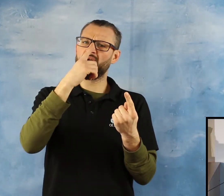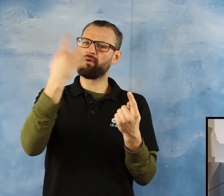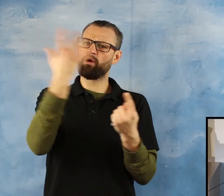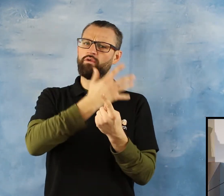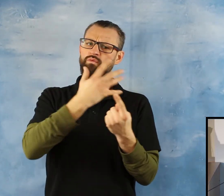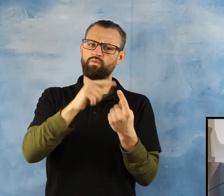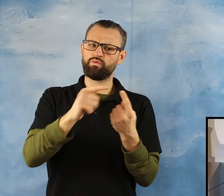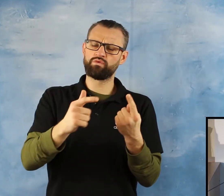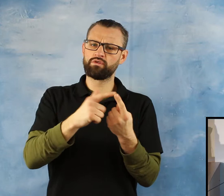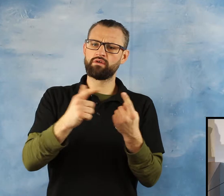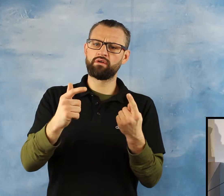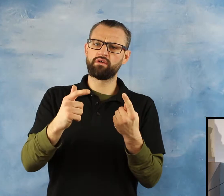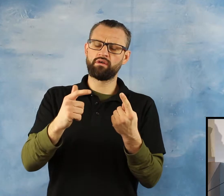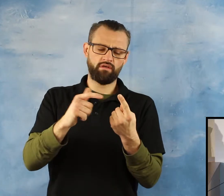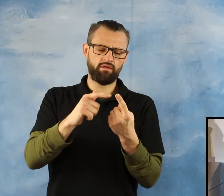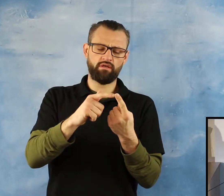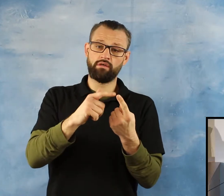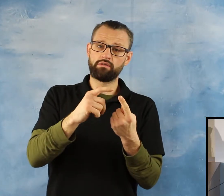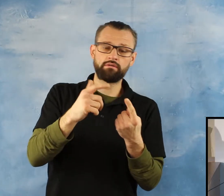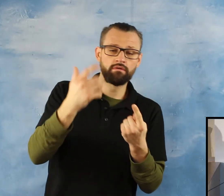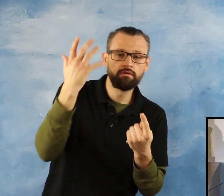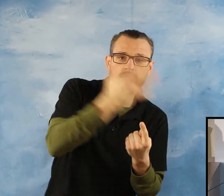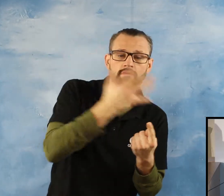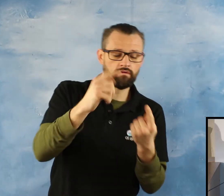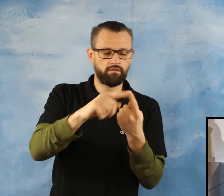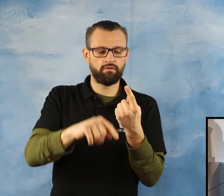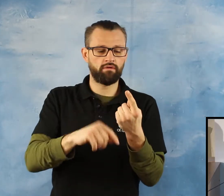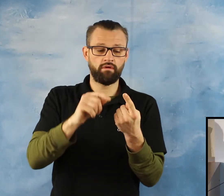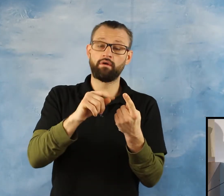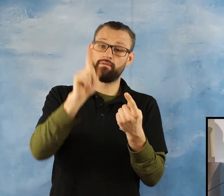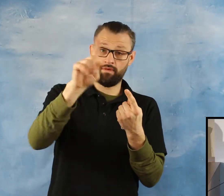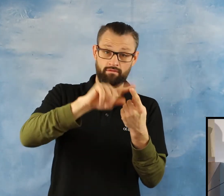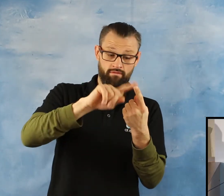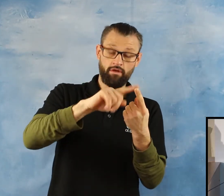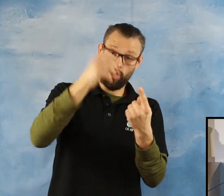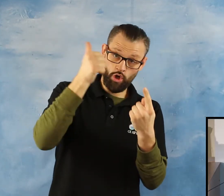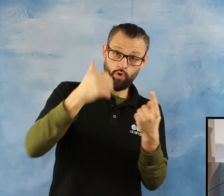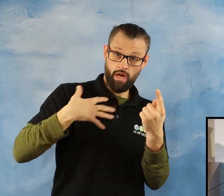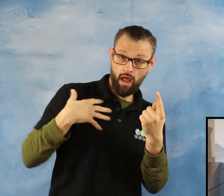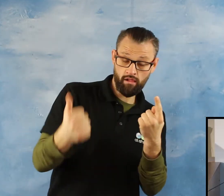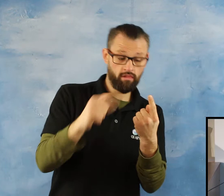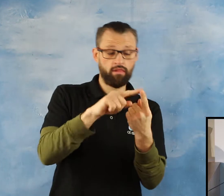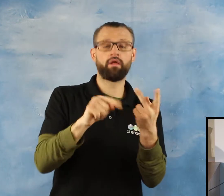One is as-sikha wa al-faragh. Good health and spare time. They don't know how to utilize it.